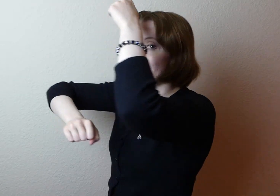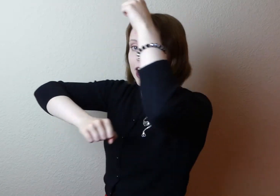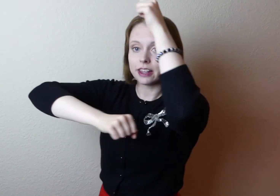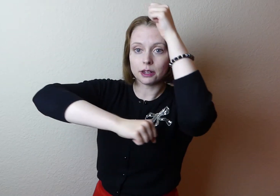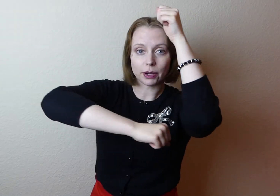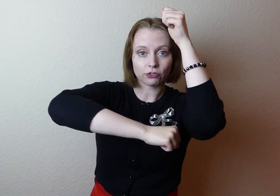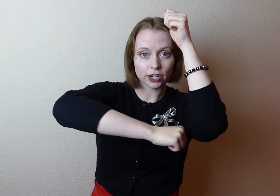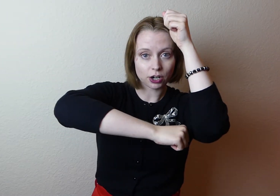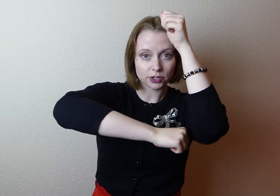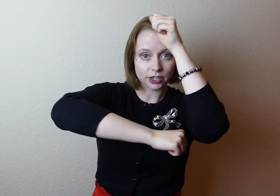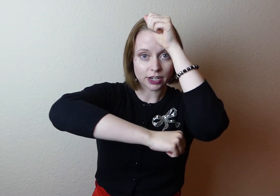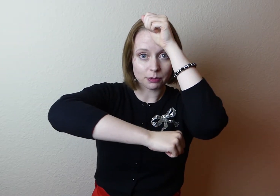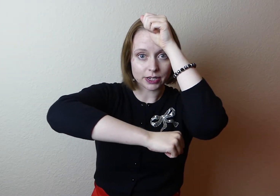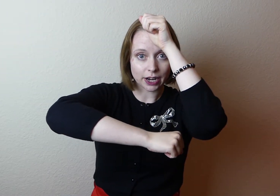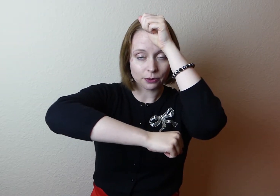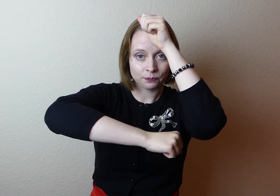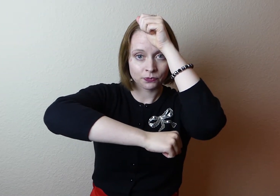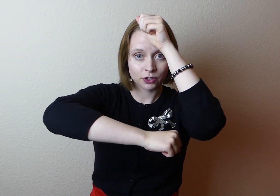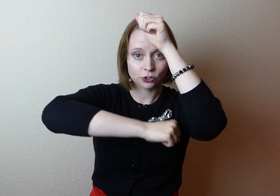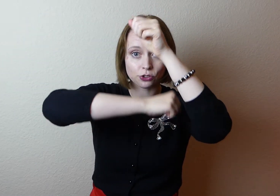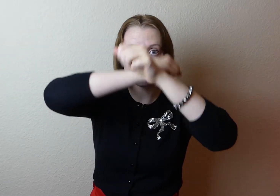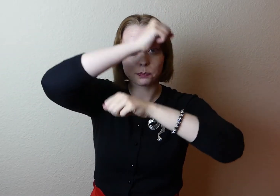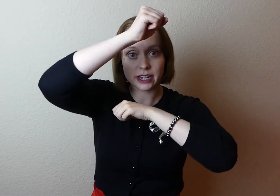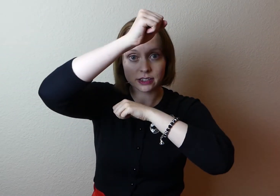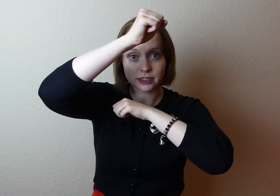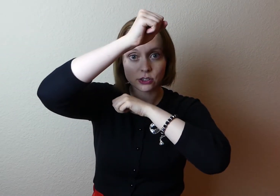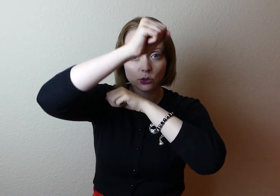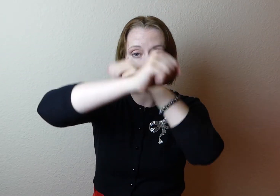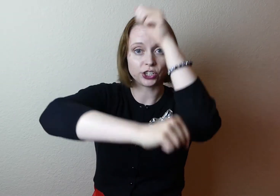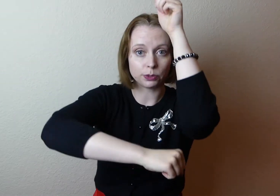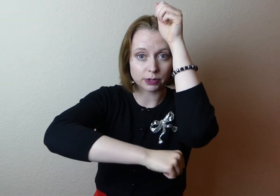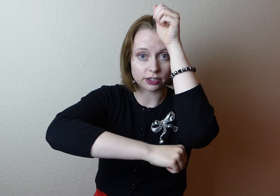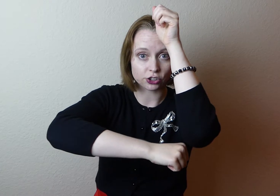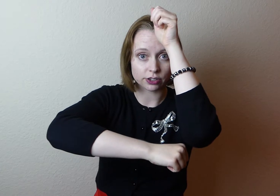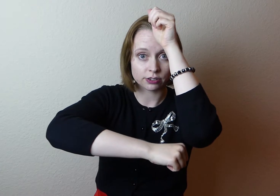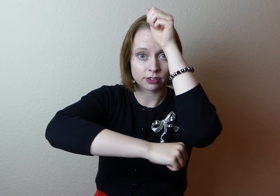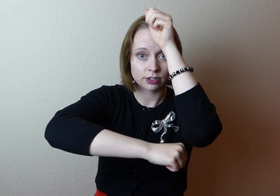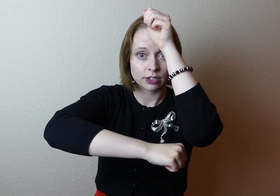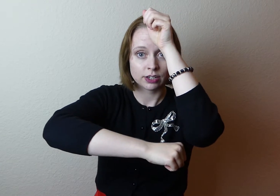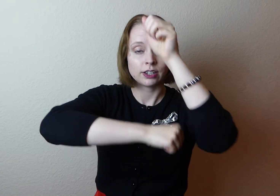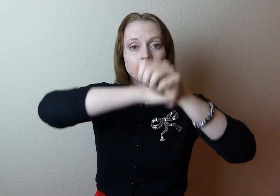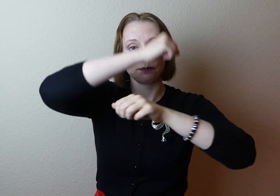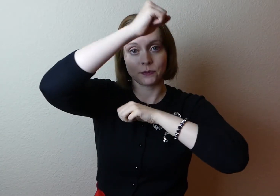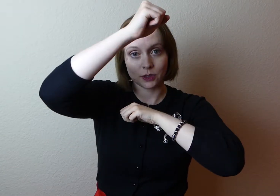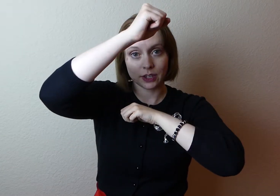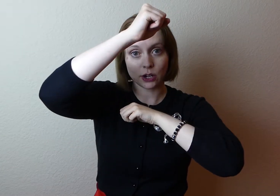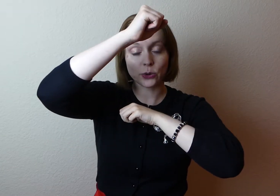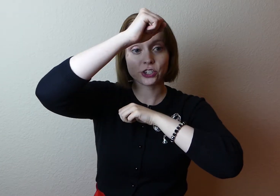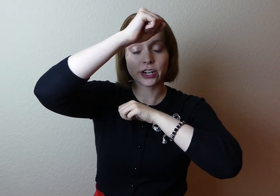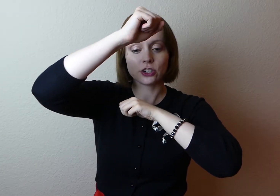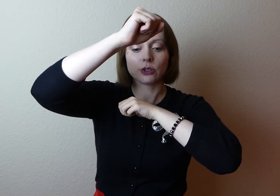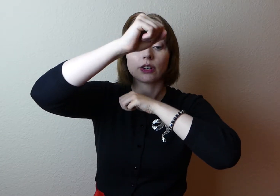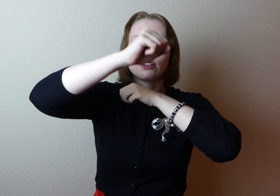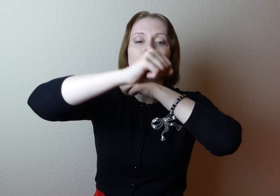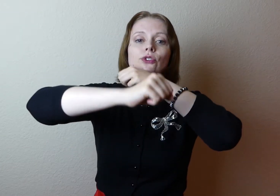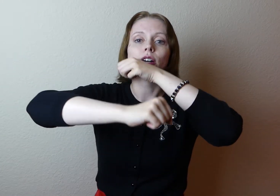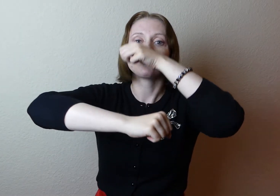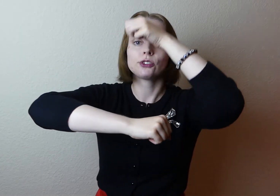And then my right arm is going to come down. So they're just basically switching positions. And always try to do it in front of your